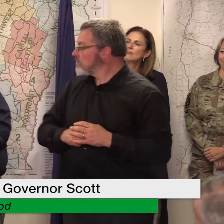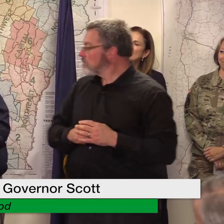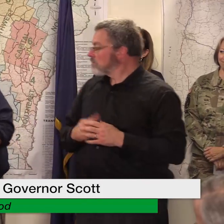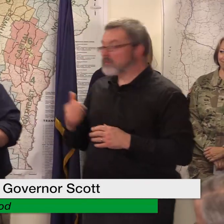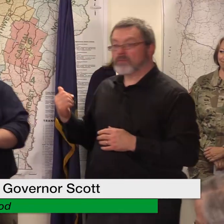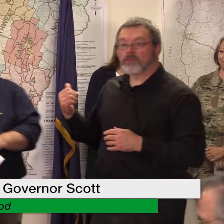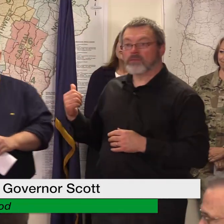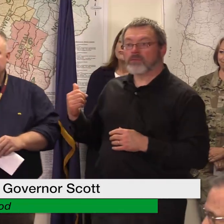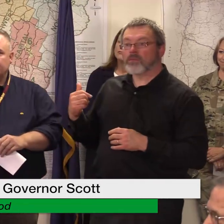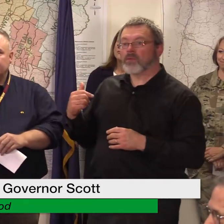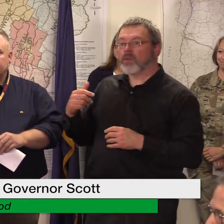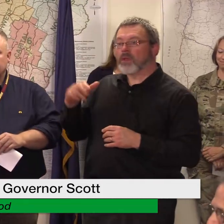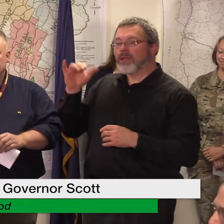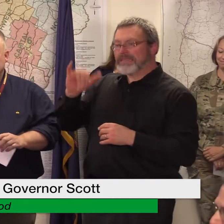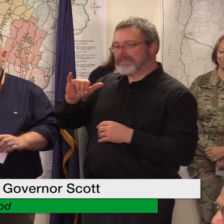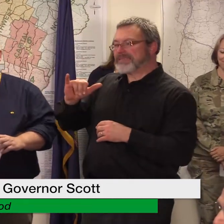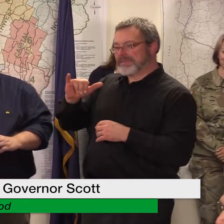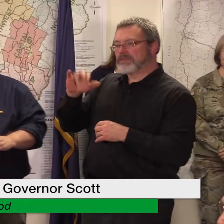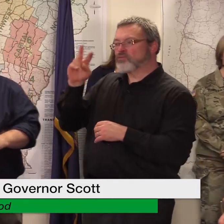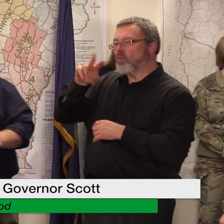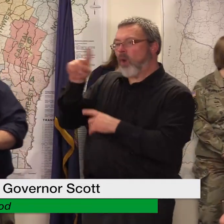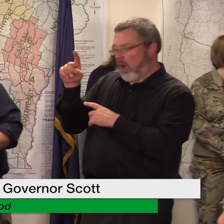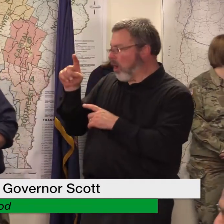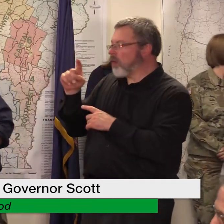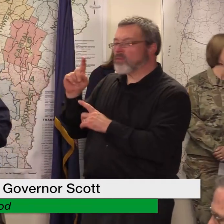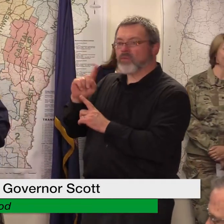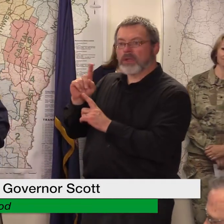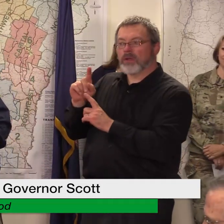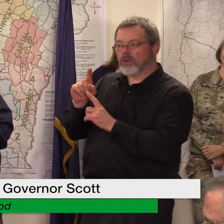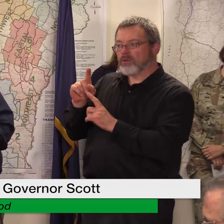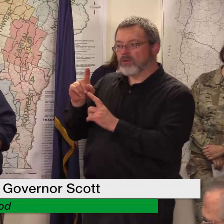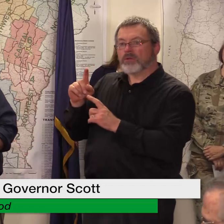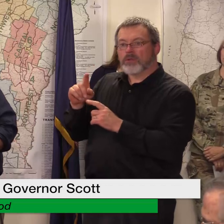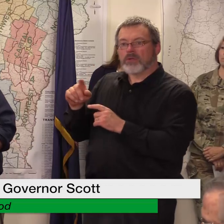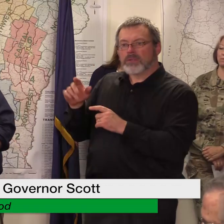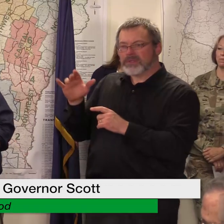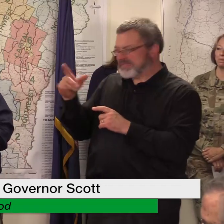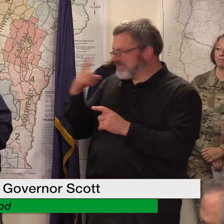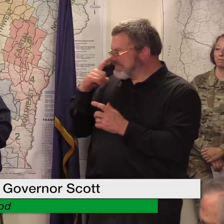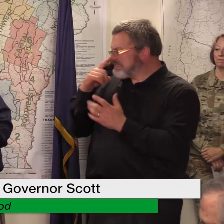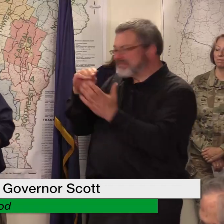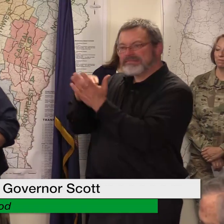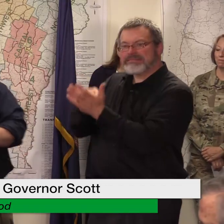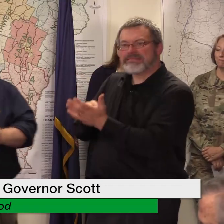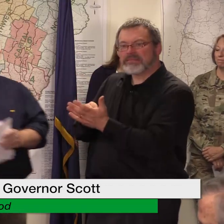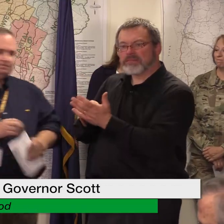you do you have those also i i didn't work in there i'd be happy to share them with you